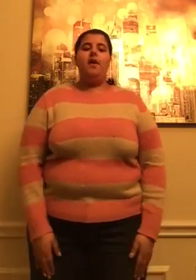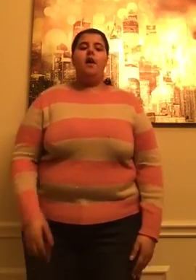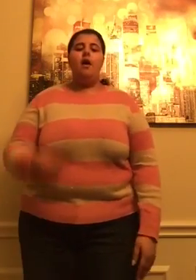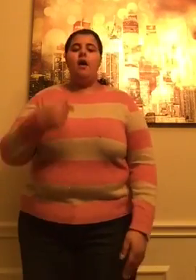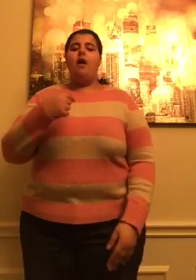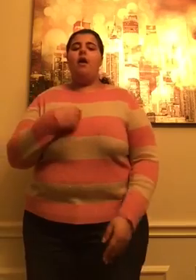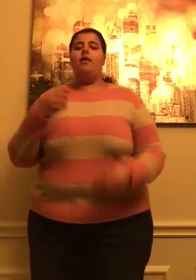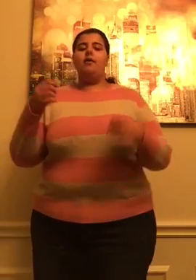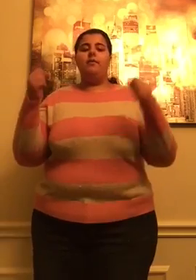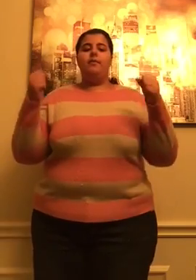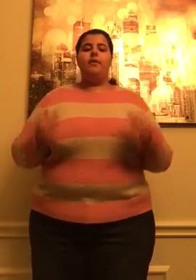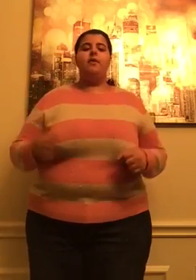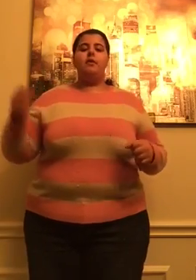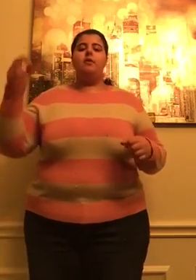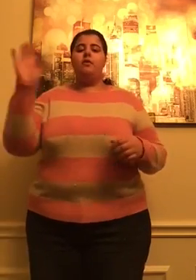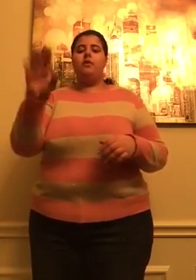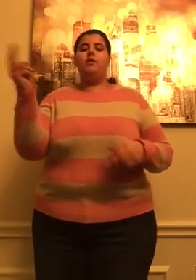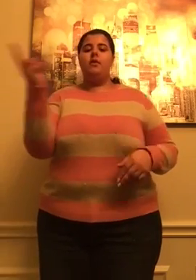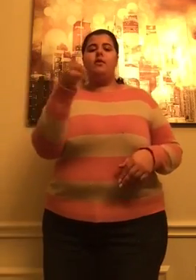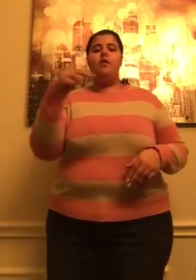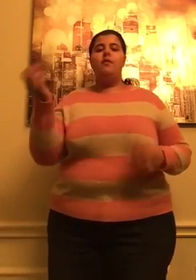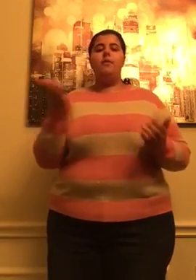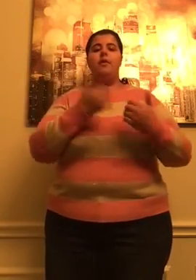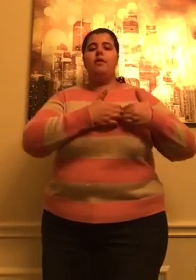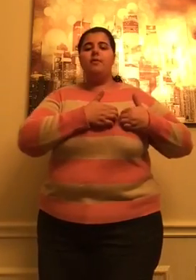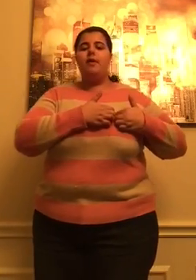I can leave your fear, oh baby.